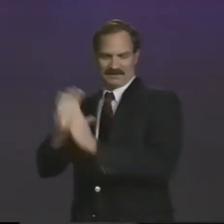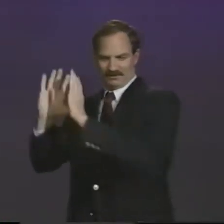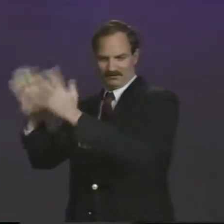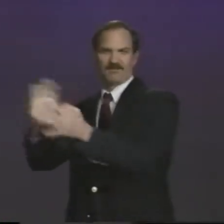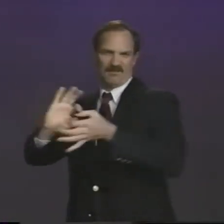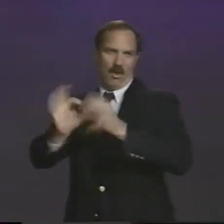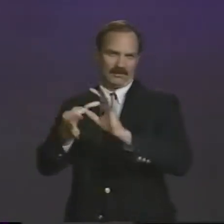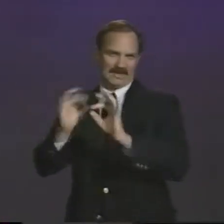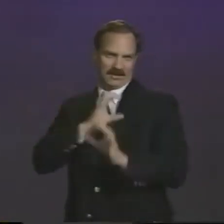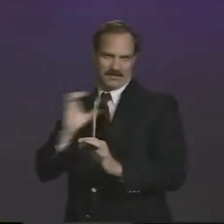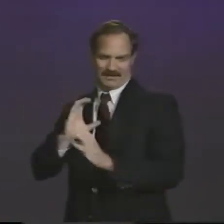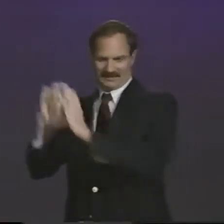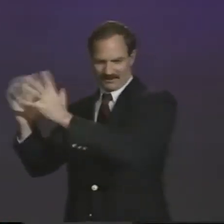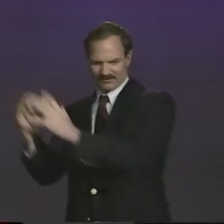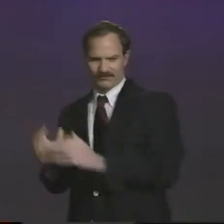International Olympics Committee.